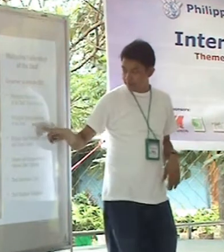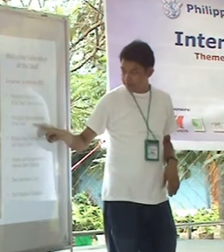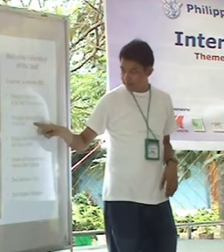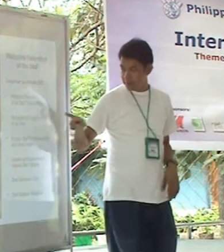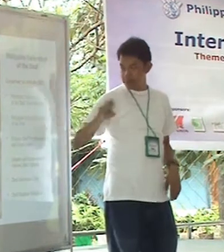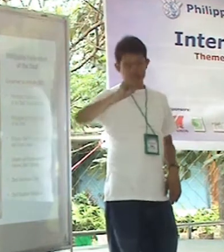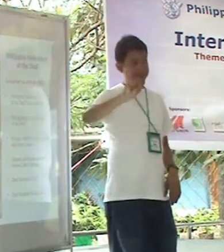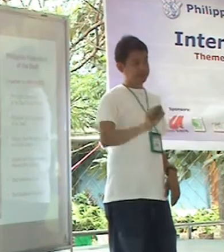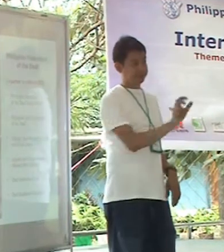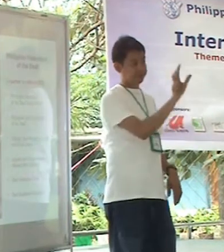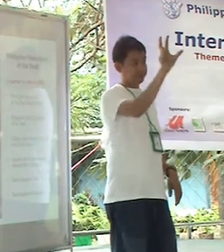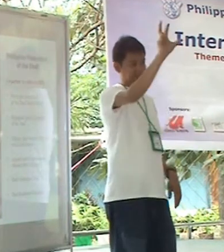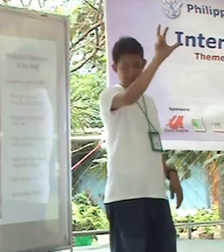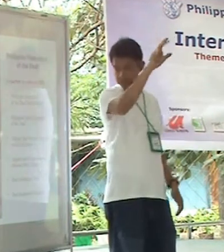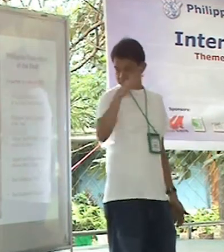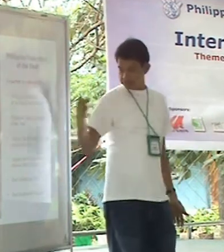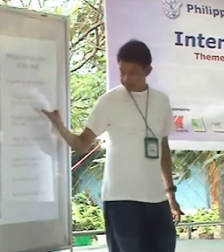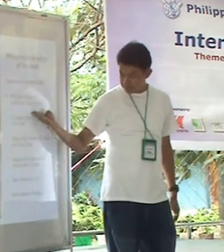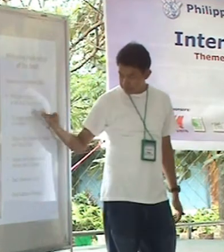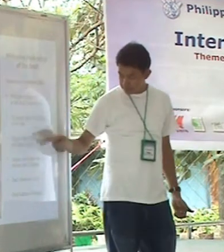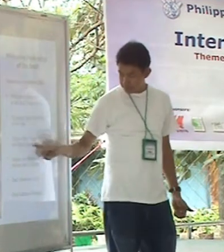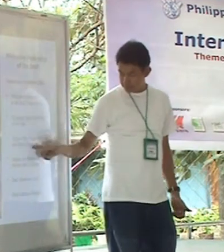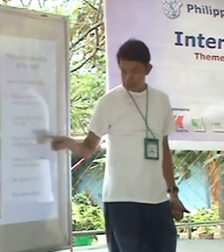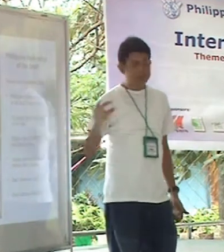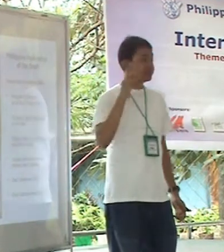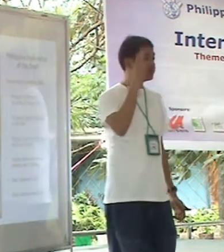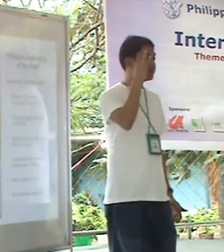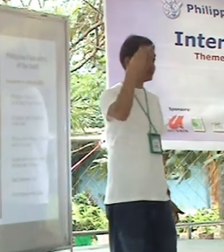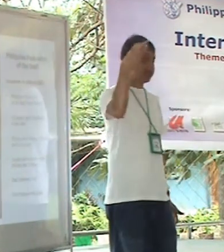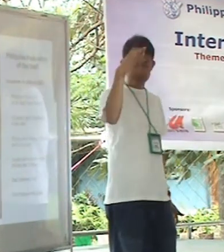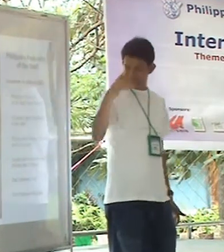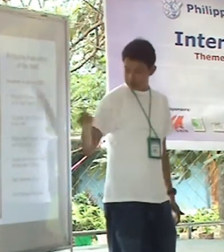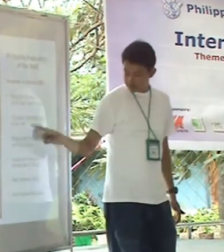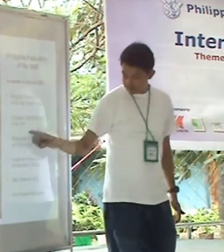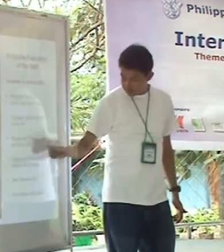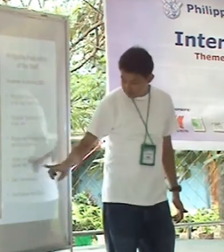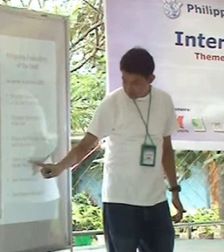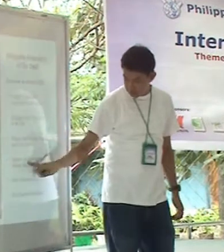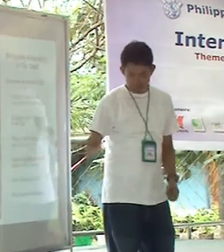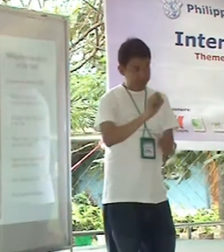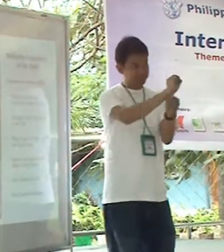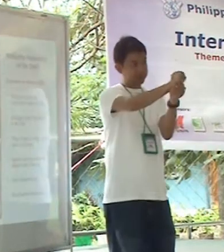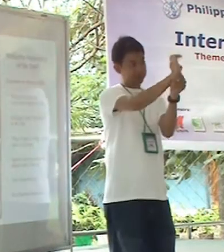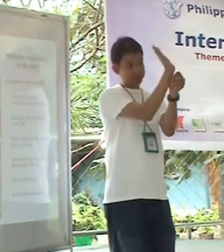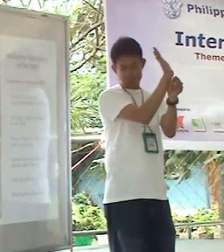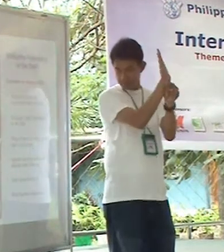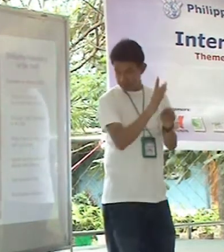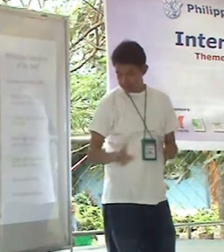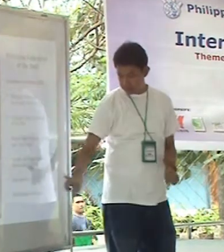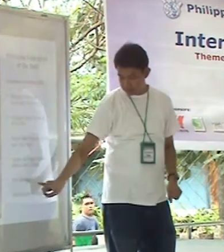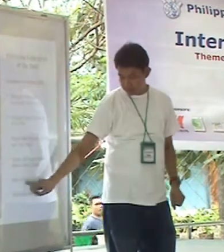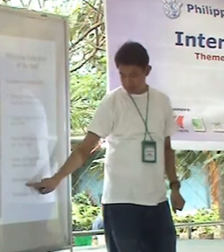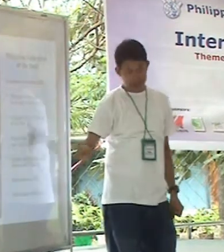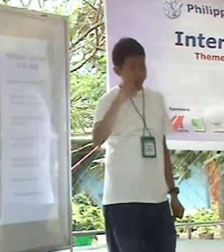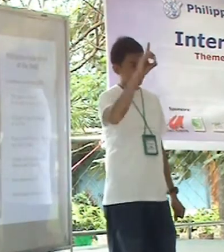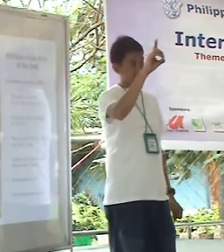also support the also the Philippines for separation for death, the Filipino Deaf Women's Health Enquise Center